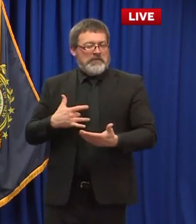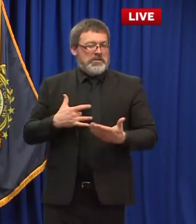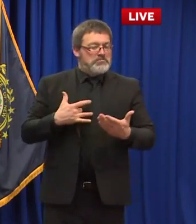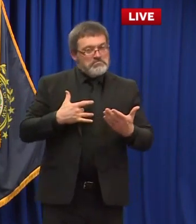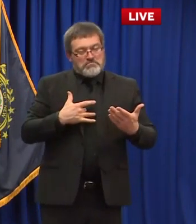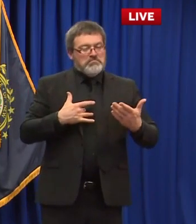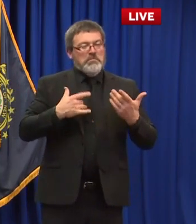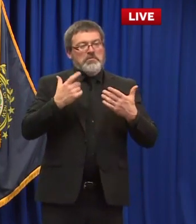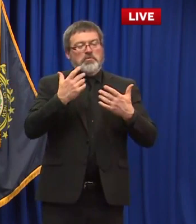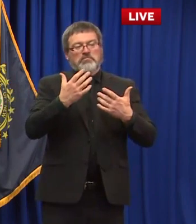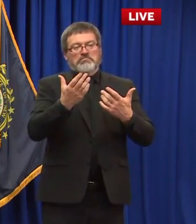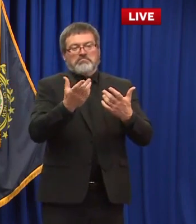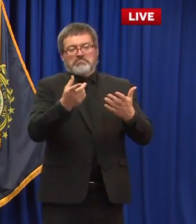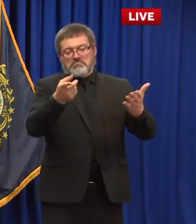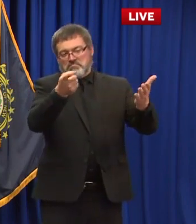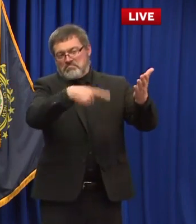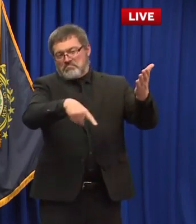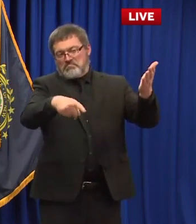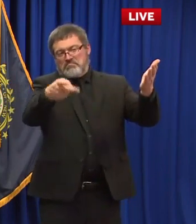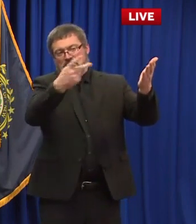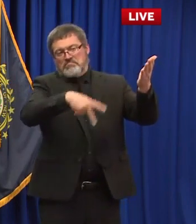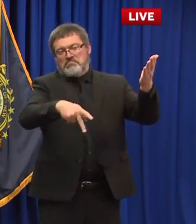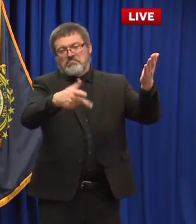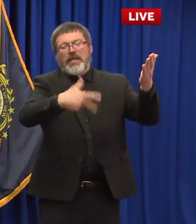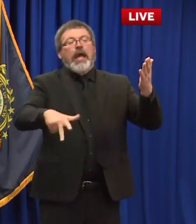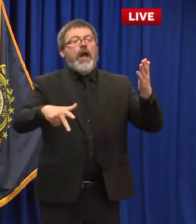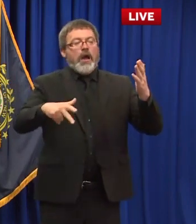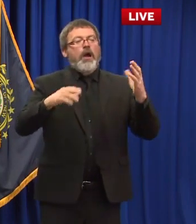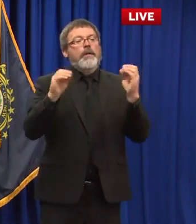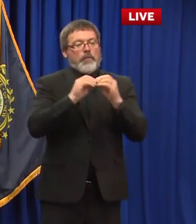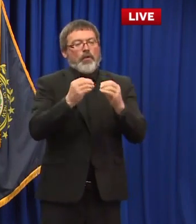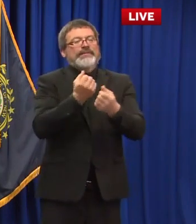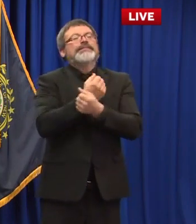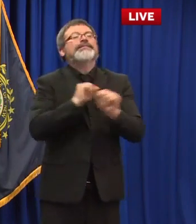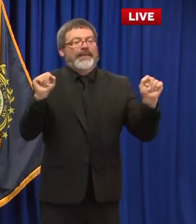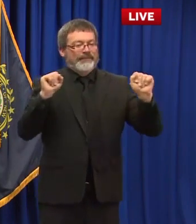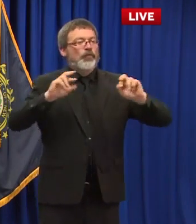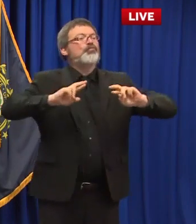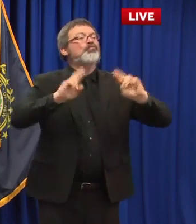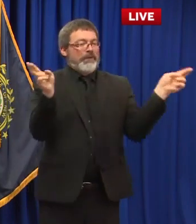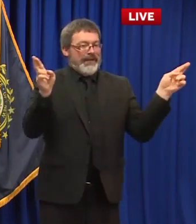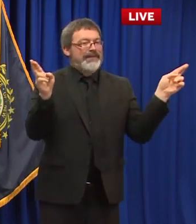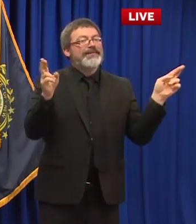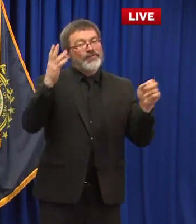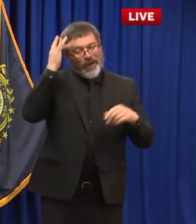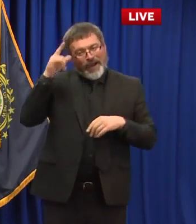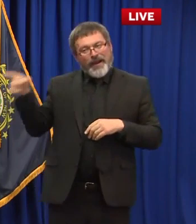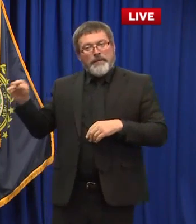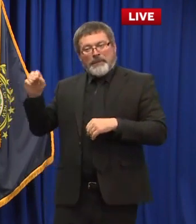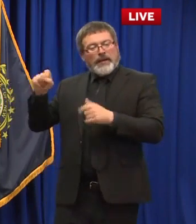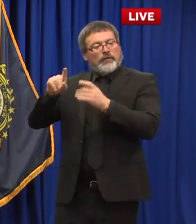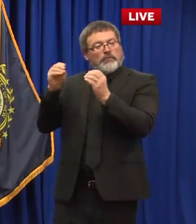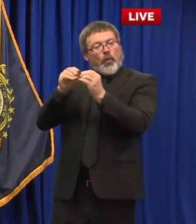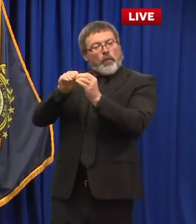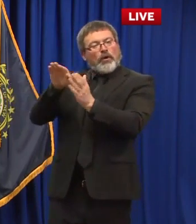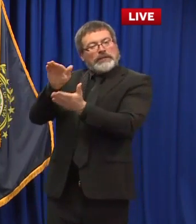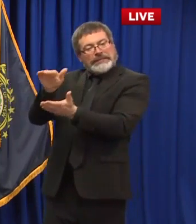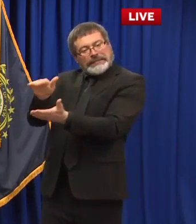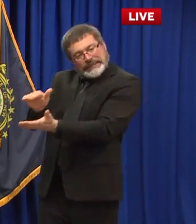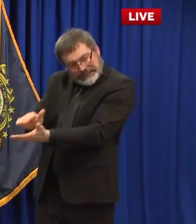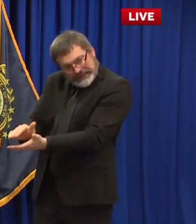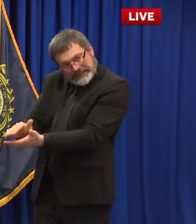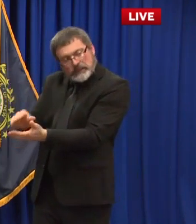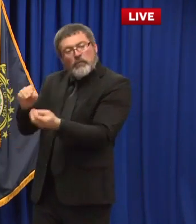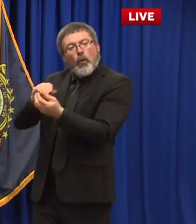a week two weeks three weeks down the road um we're kind of everyone's getting closer to zero hopefully and um and in a much more manageable